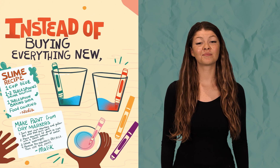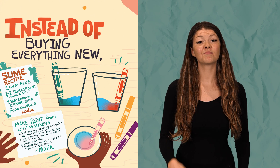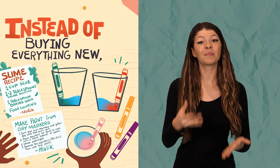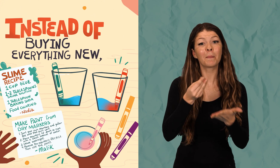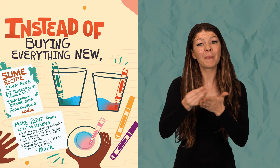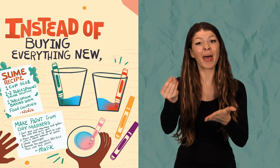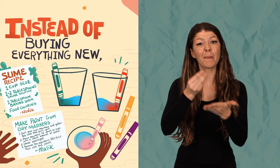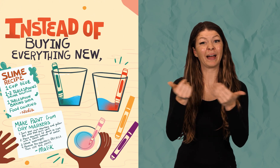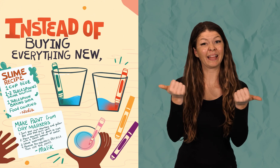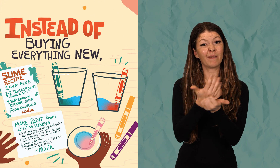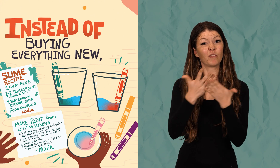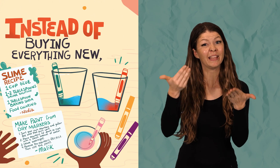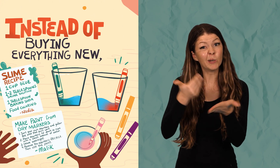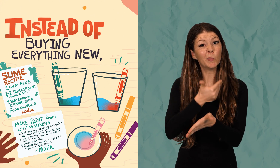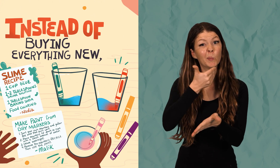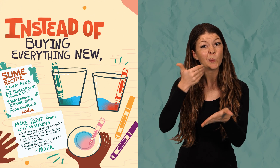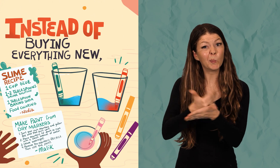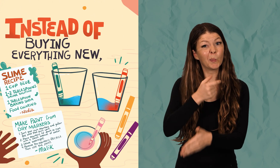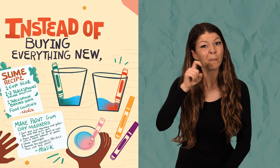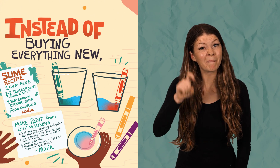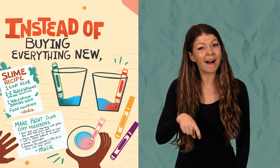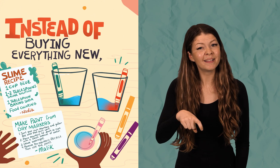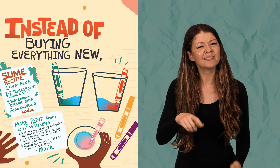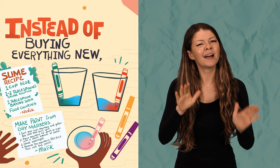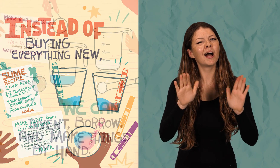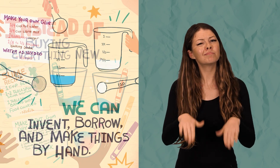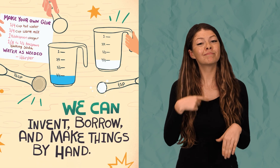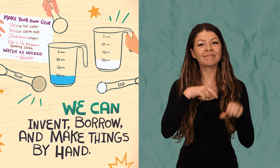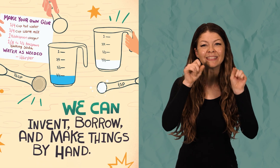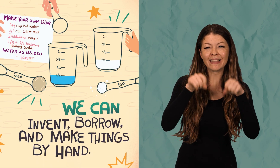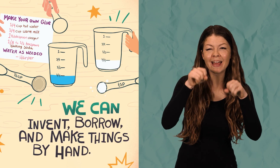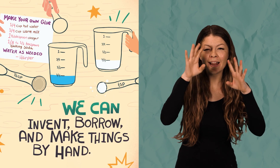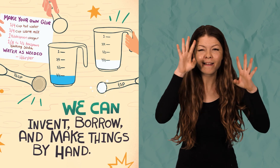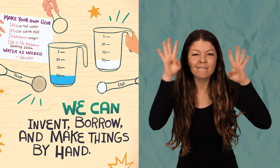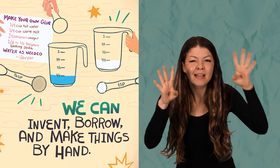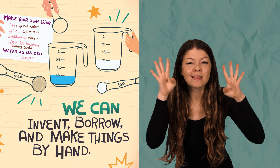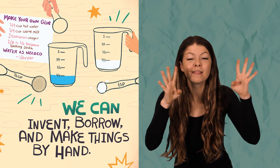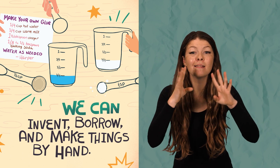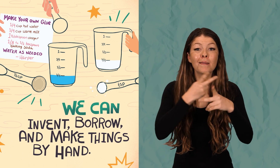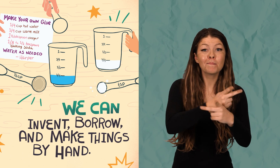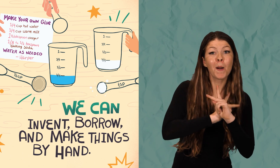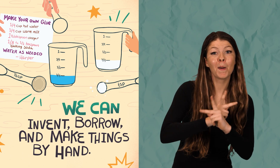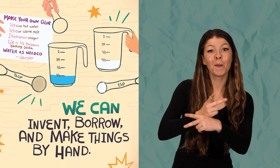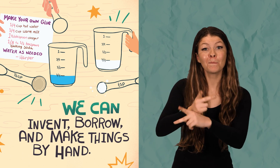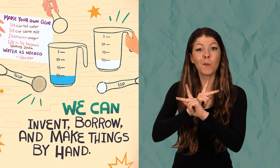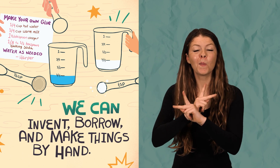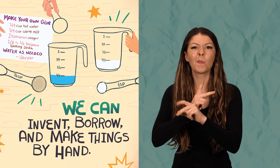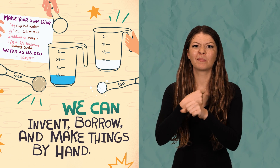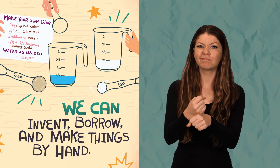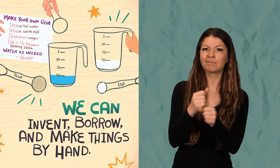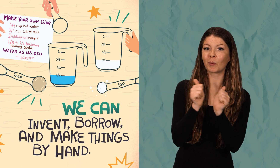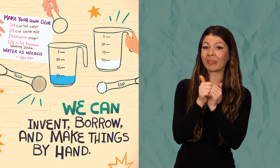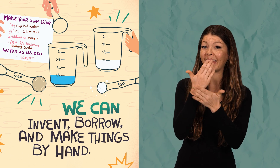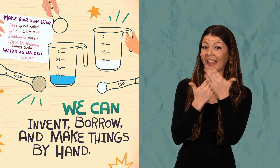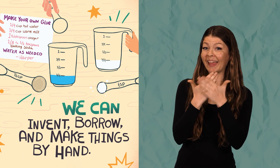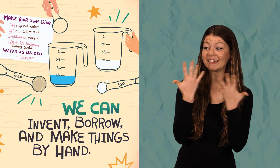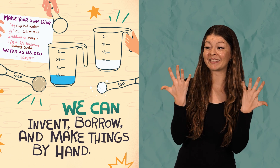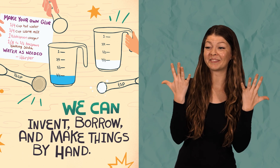Instead of buying everything new, we can invent, borrow, and make things by hand.